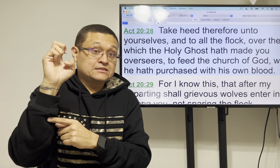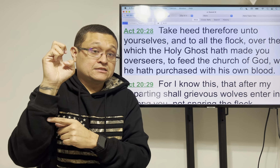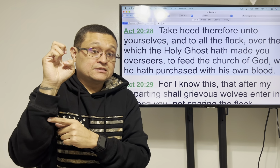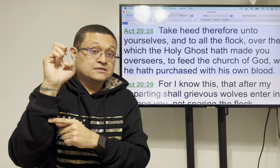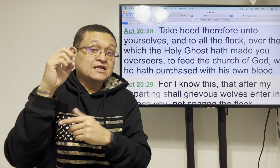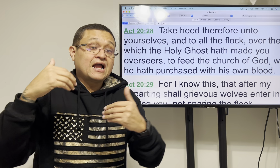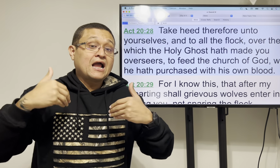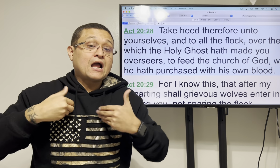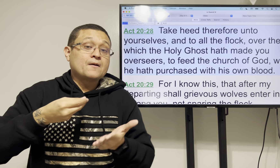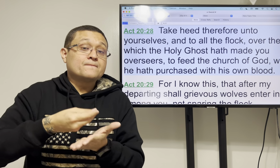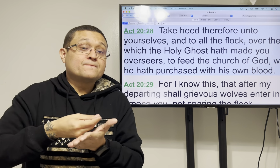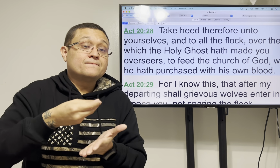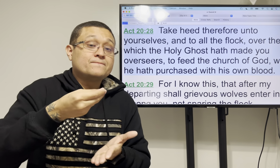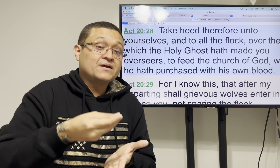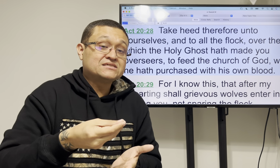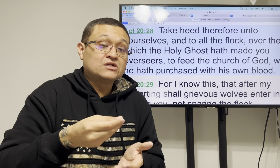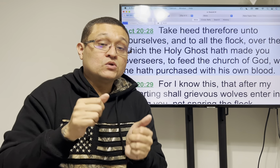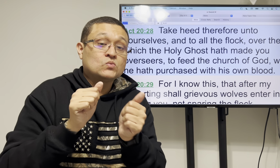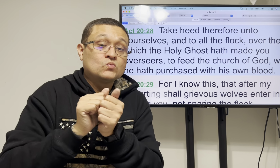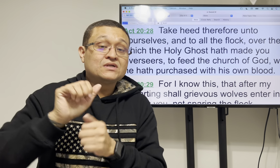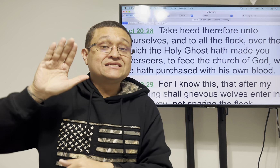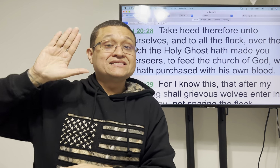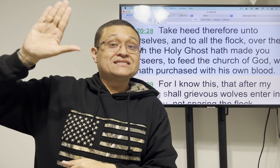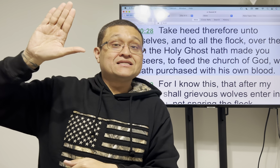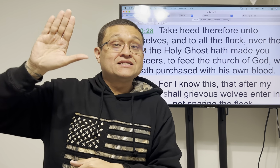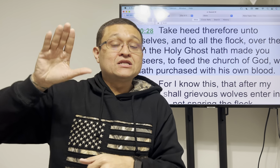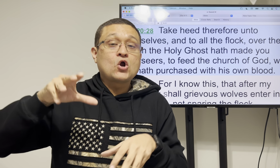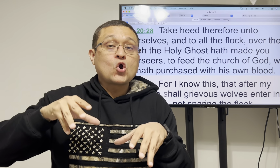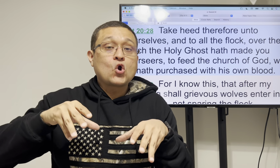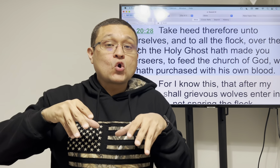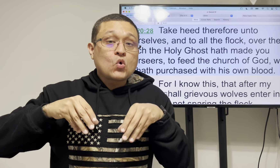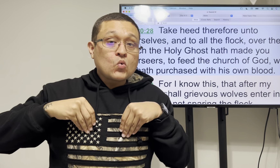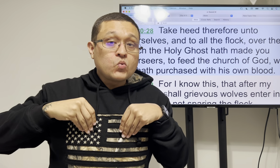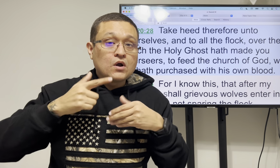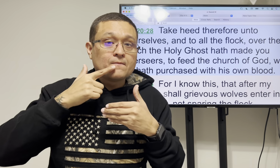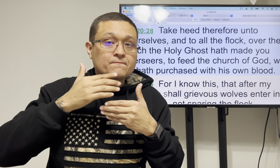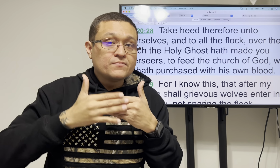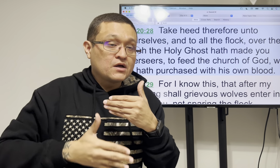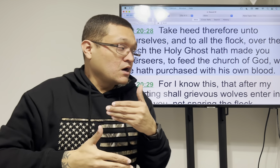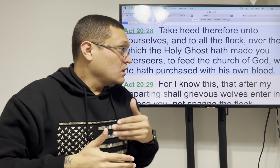which he hath purchased with his own blood